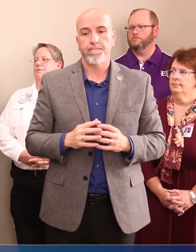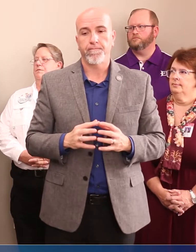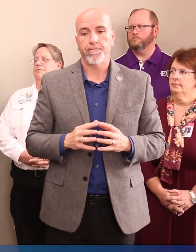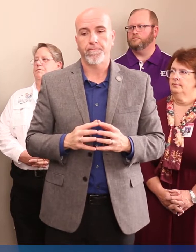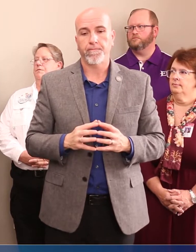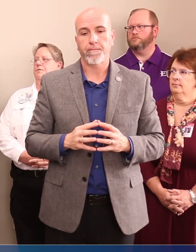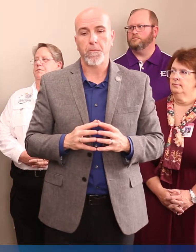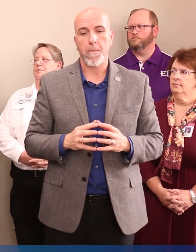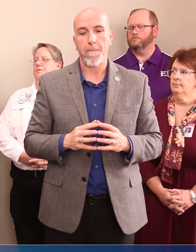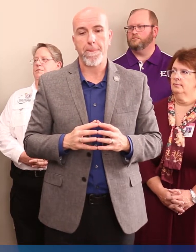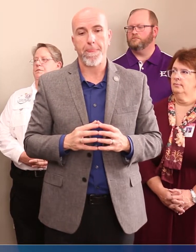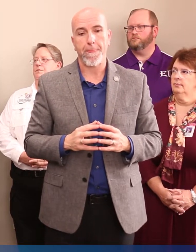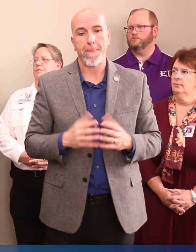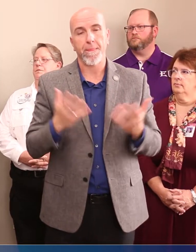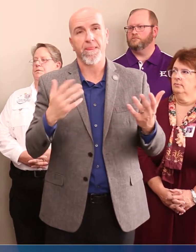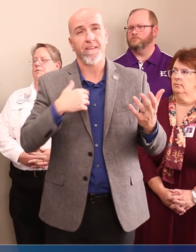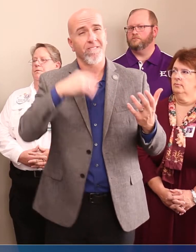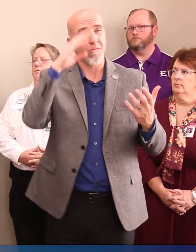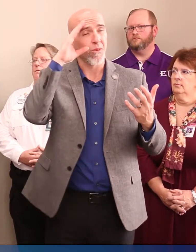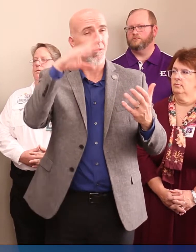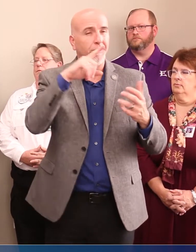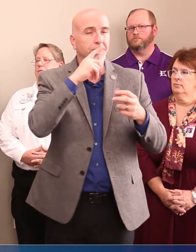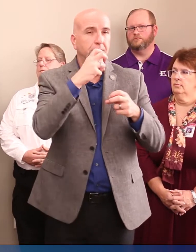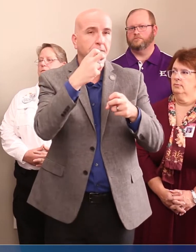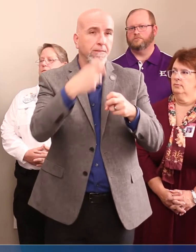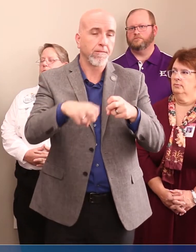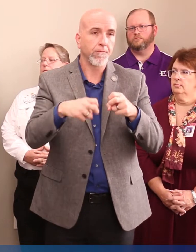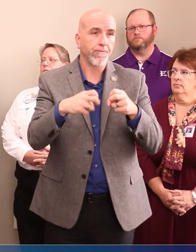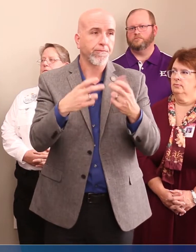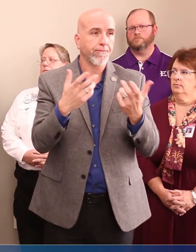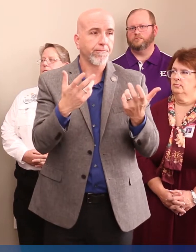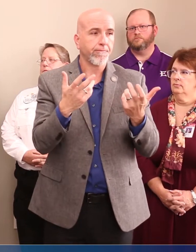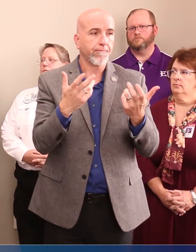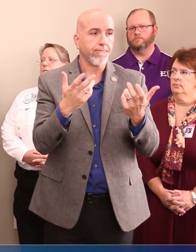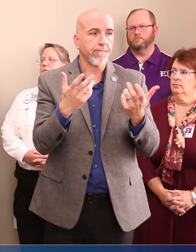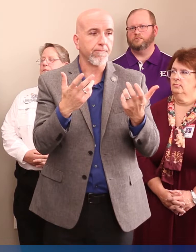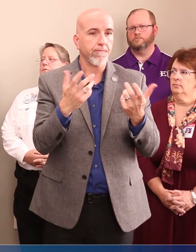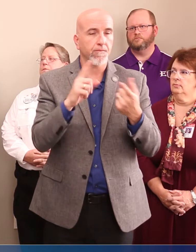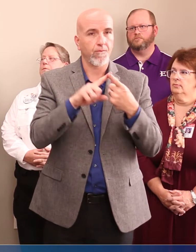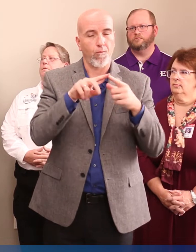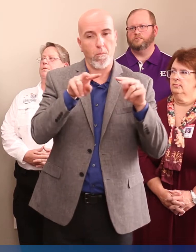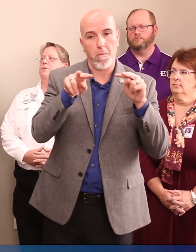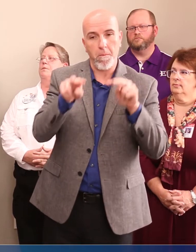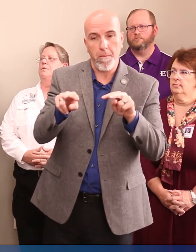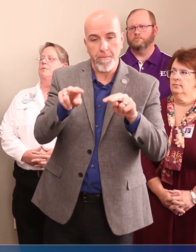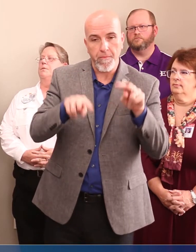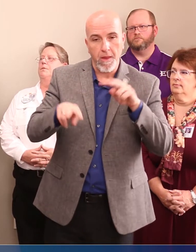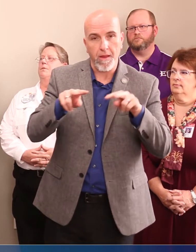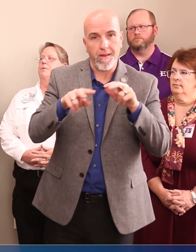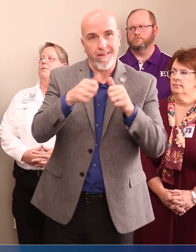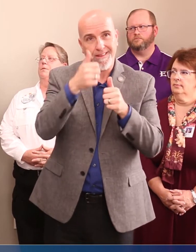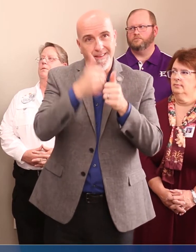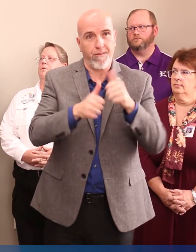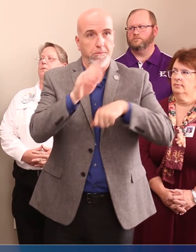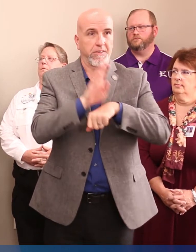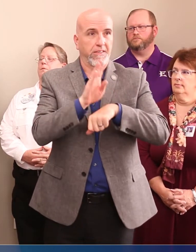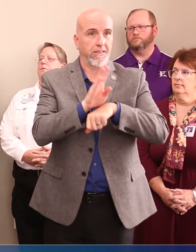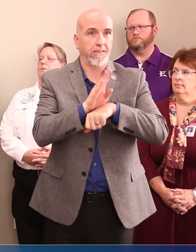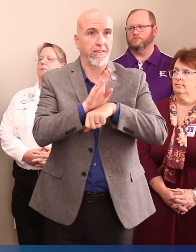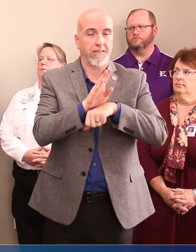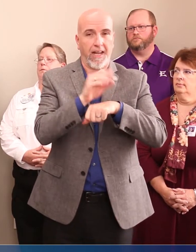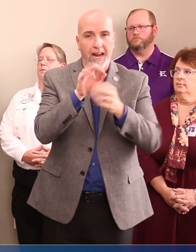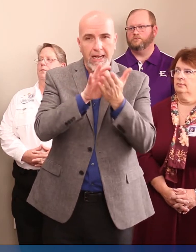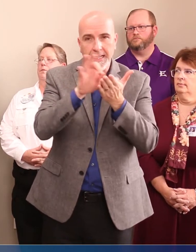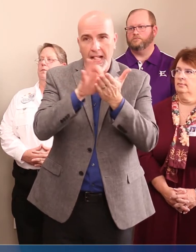We know that it's going to be difficult to to monitor every business and